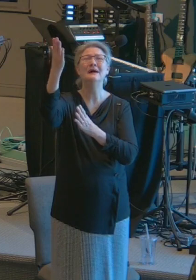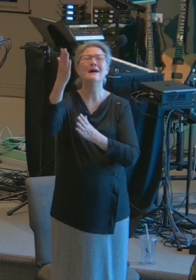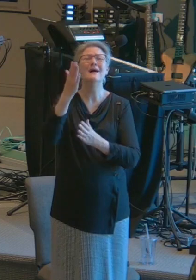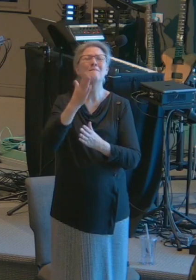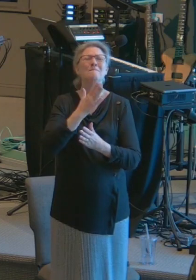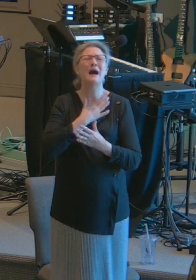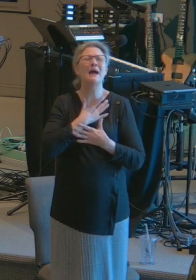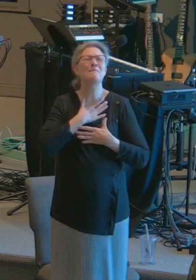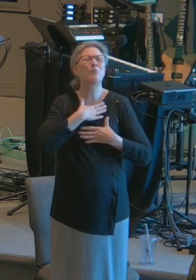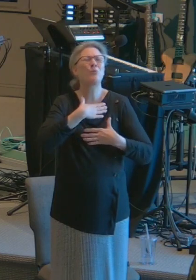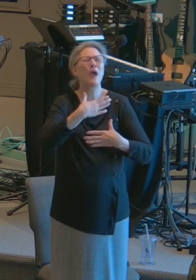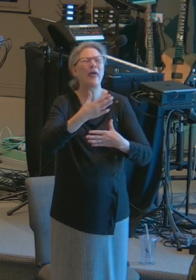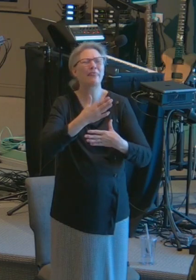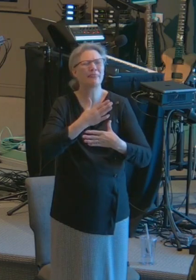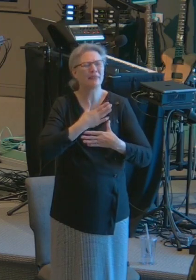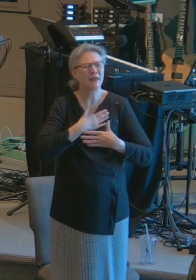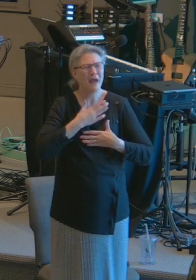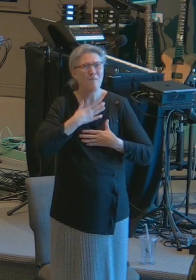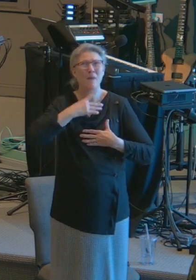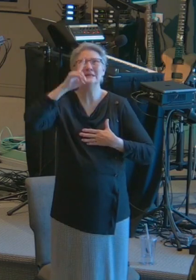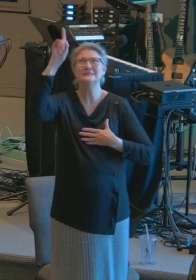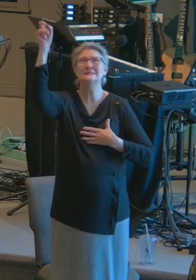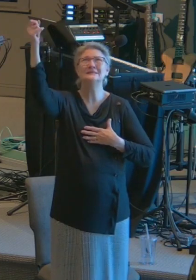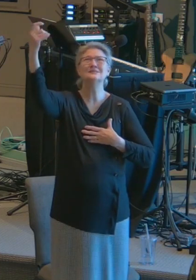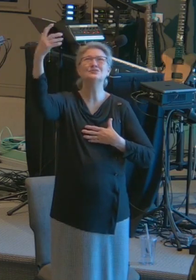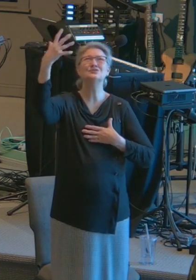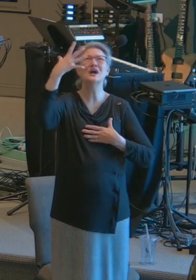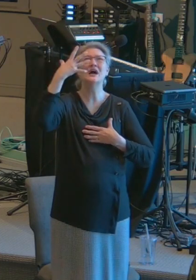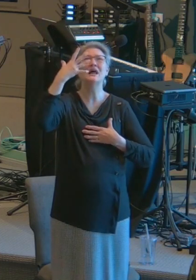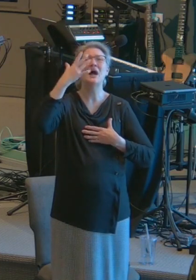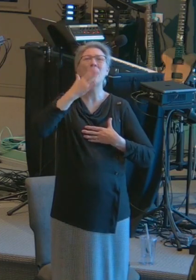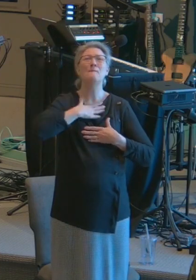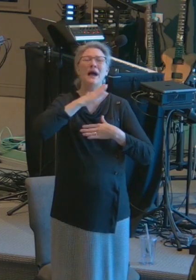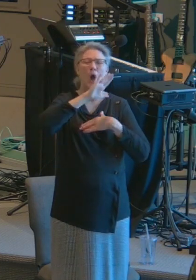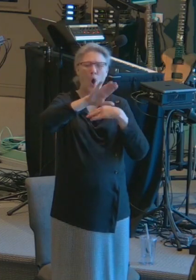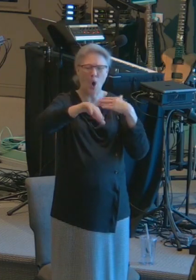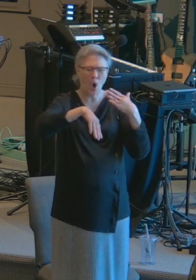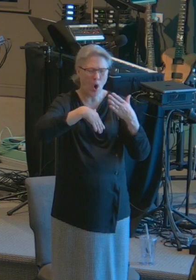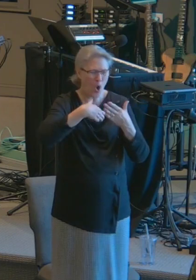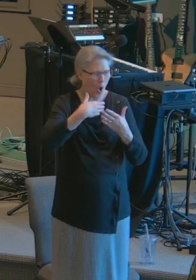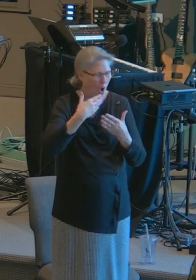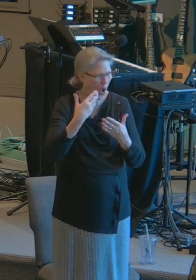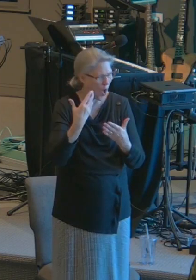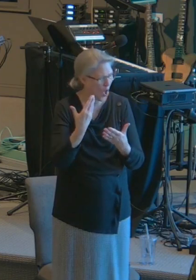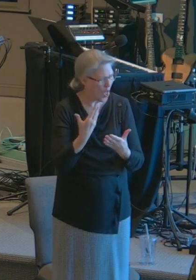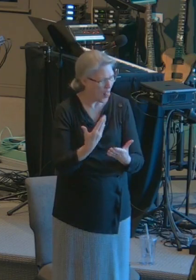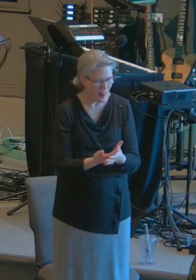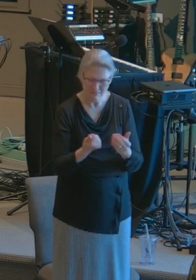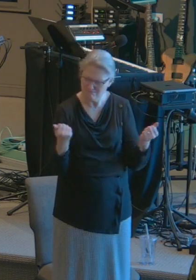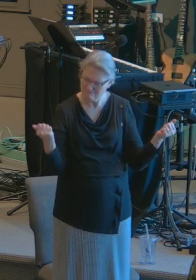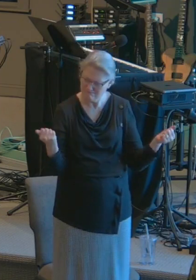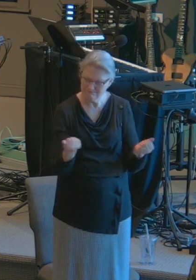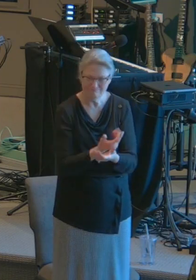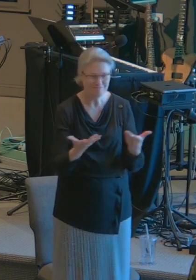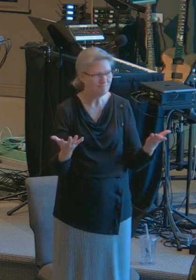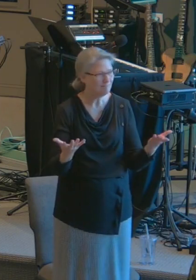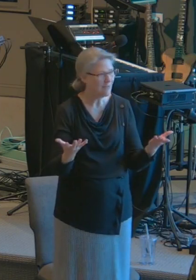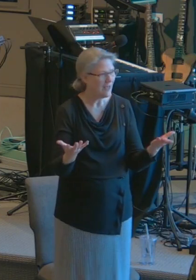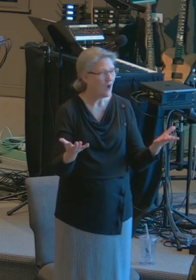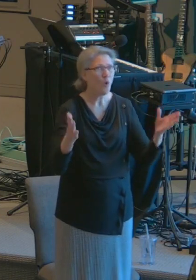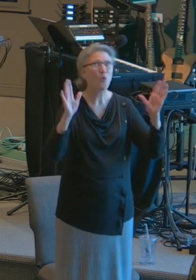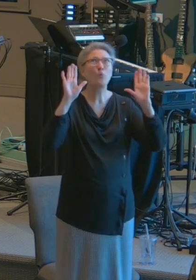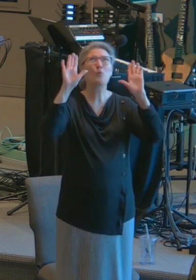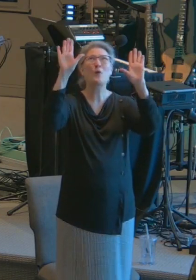My breath, my sunshine, my all in all. The